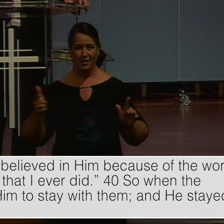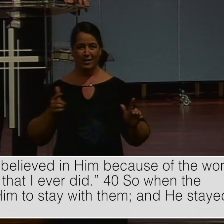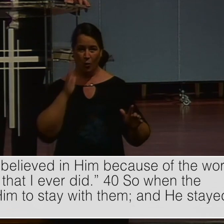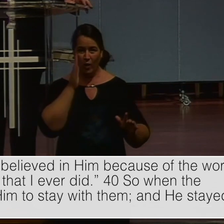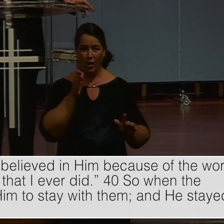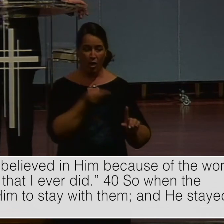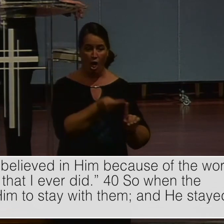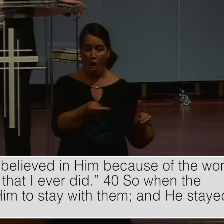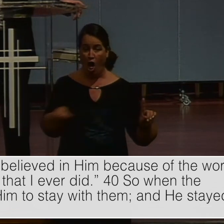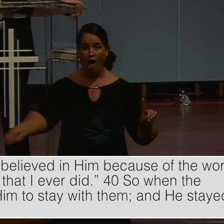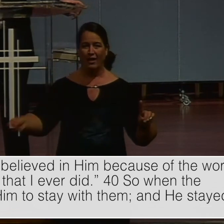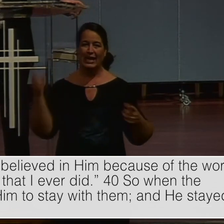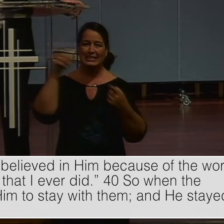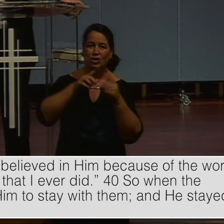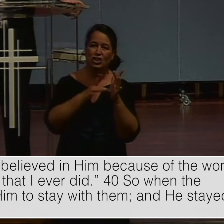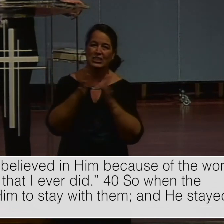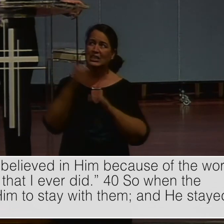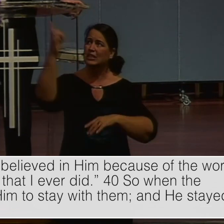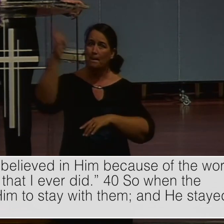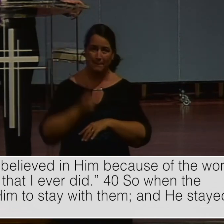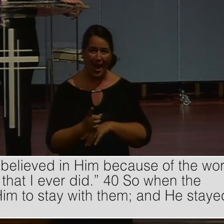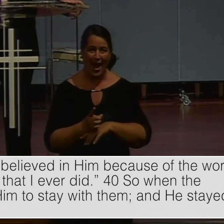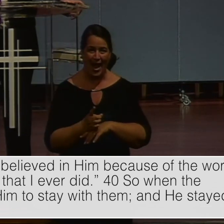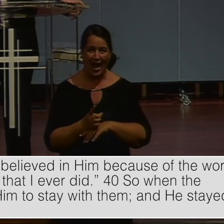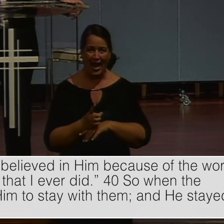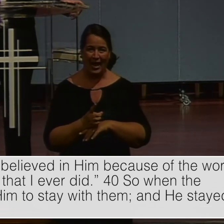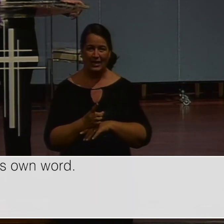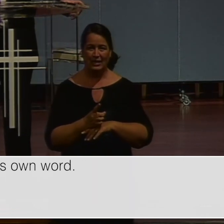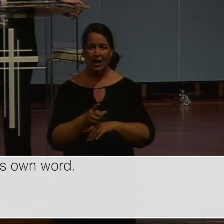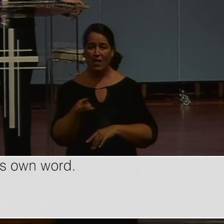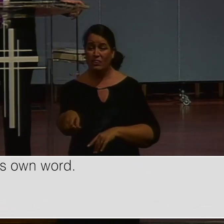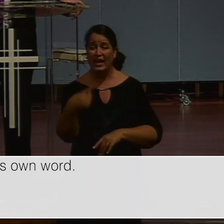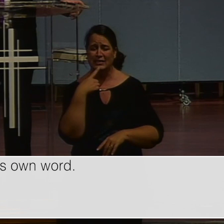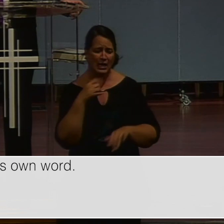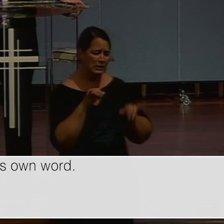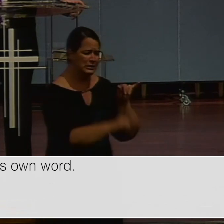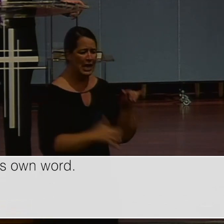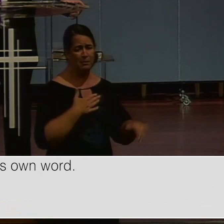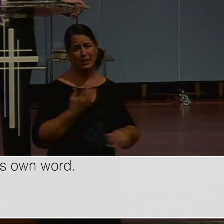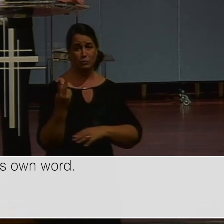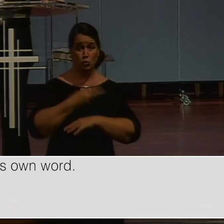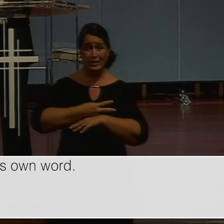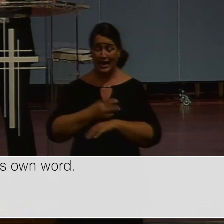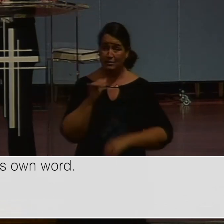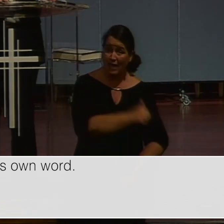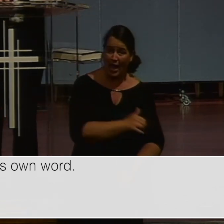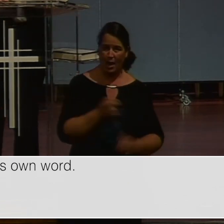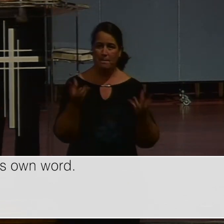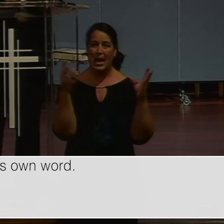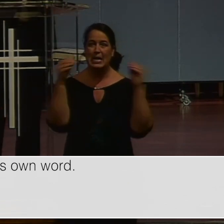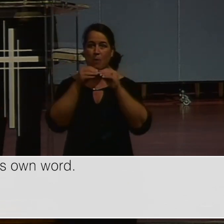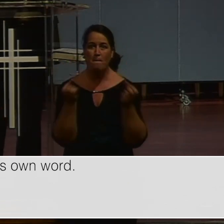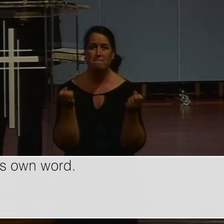Jesus comes. So that when the Samaritans. Had come him. They urged him to stay. He stayed two days. And many more believed. Because of. Why?